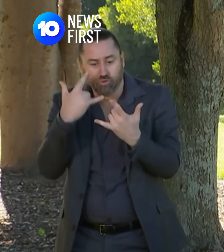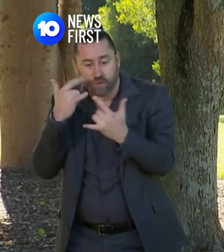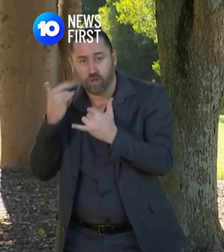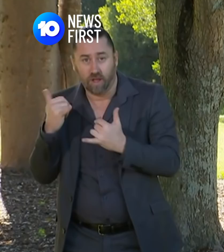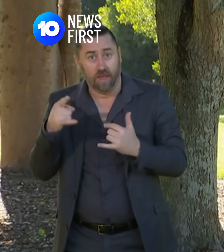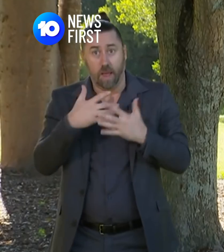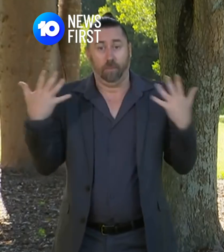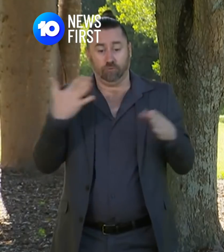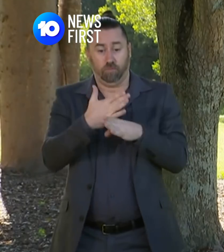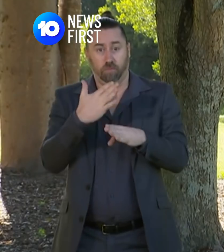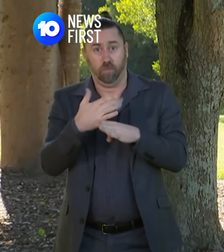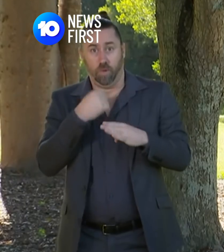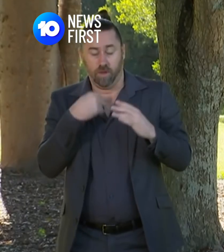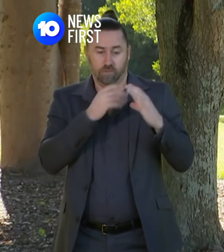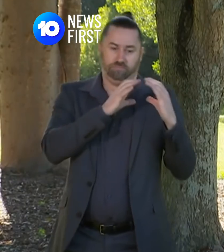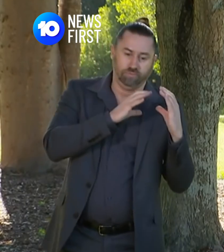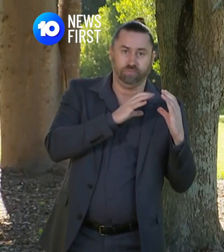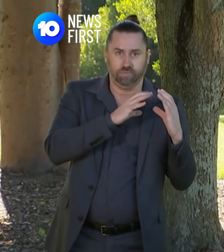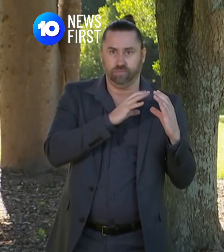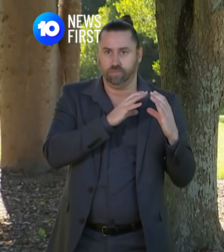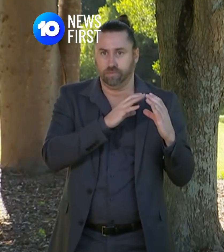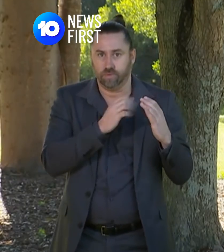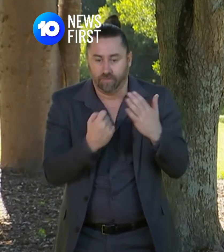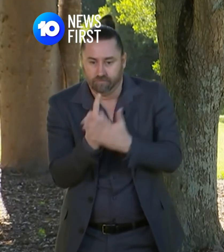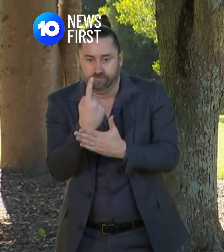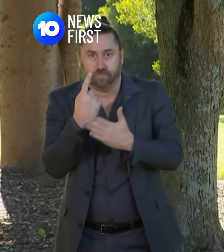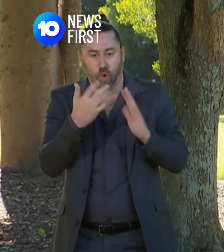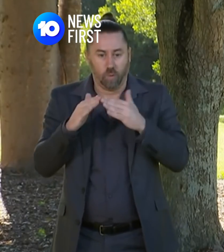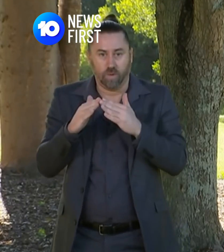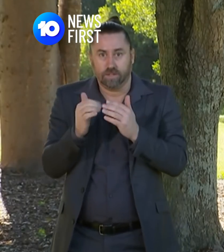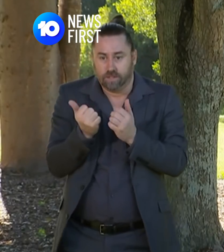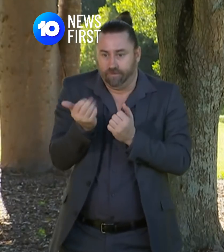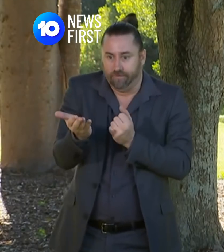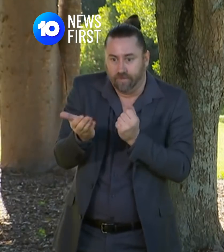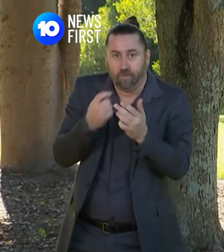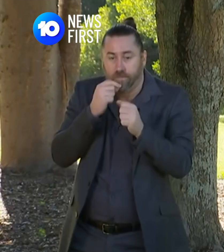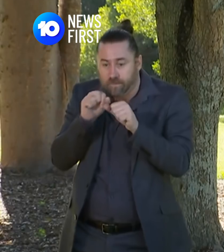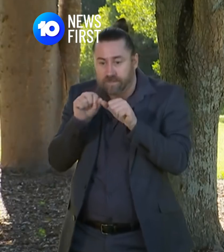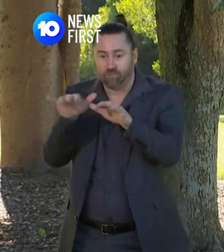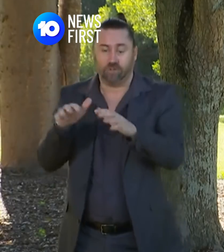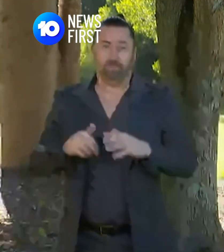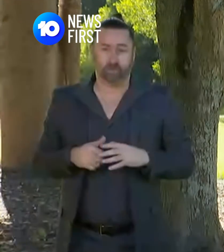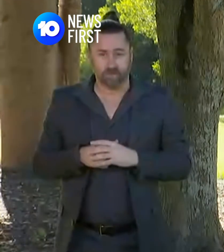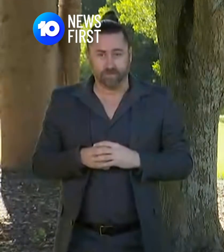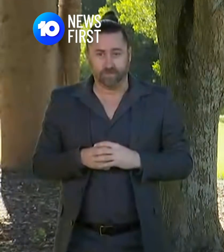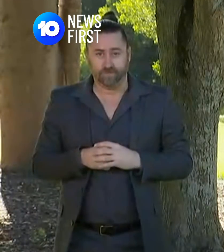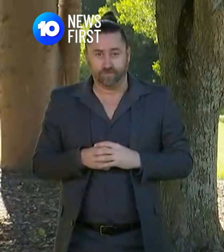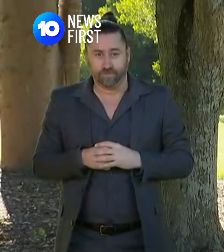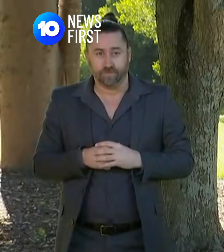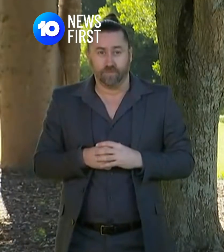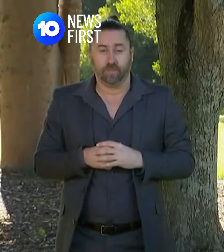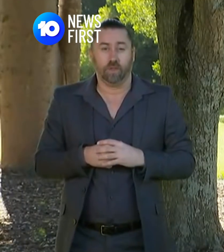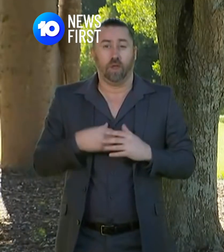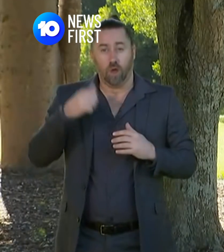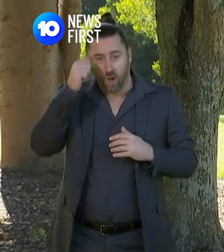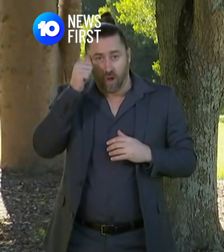job now that we have to do because we've got more of this community transmission. I know this will mean